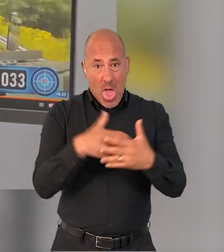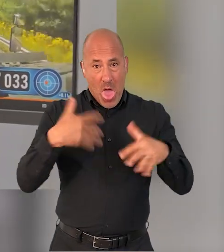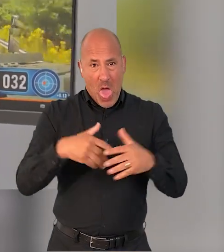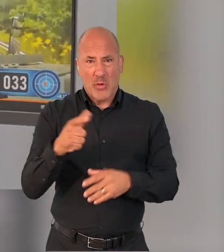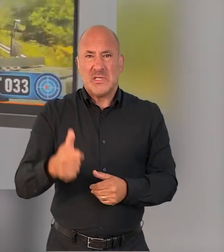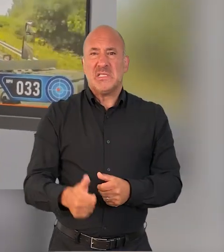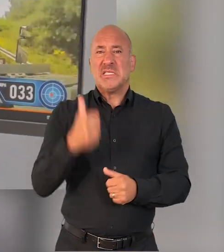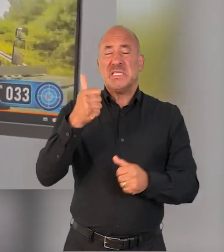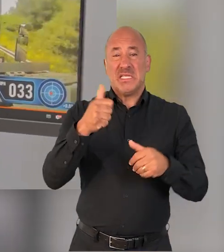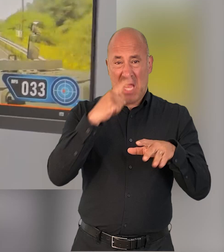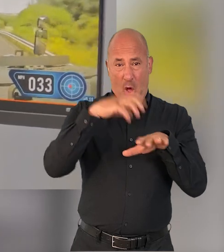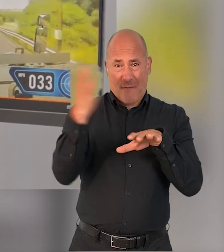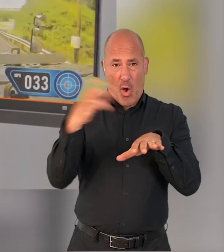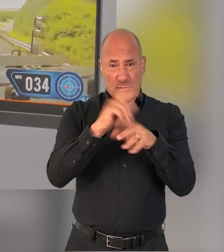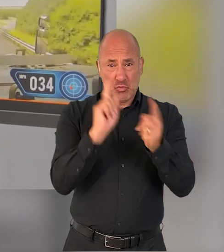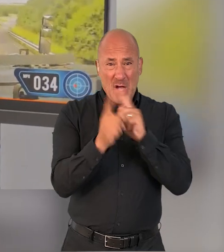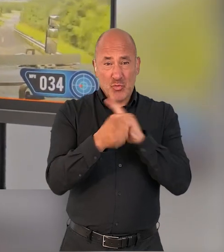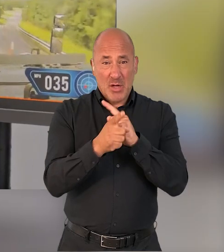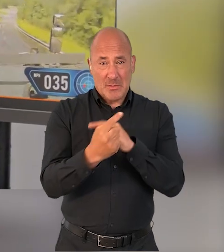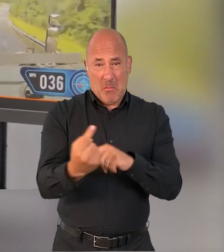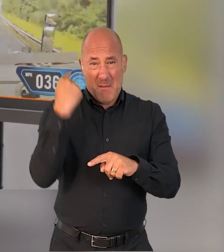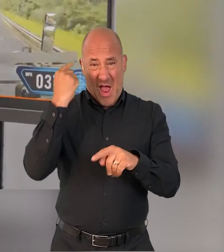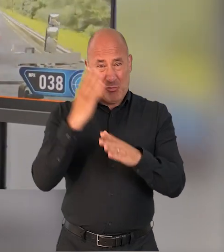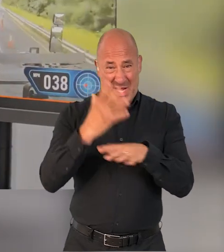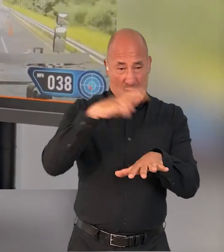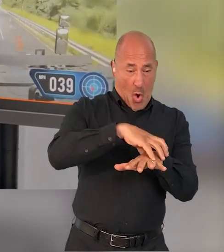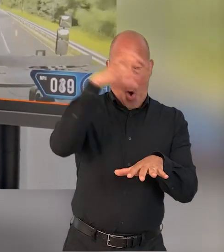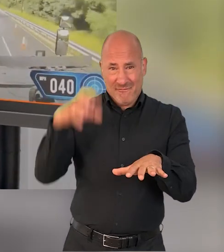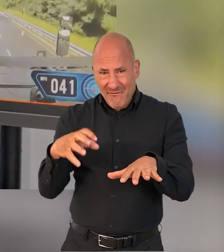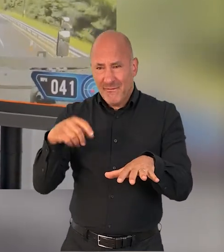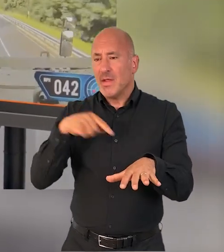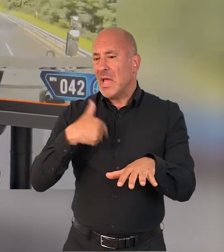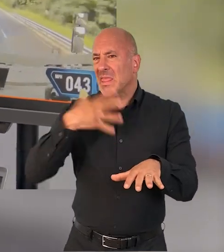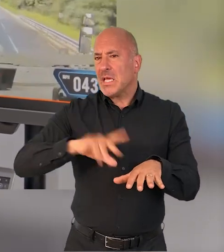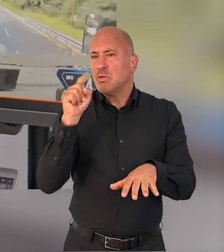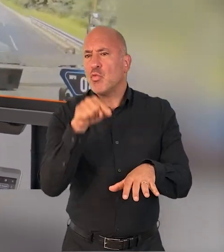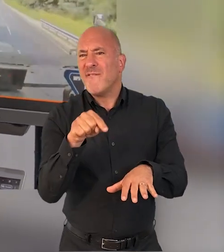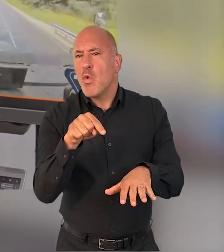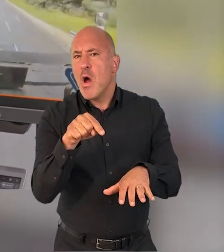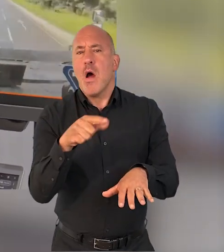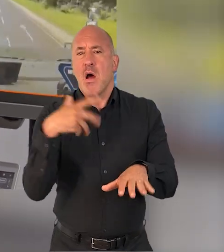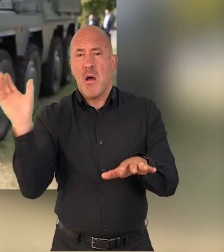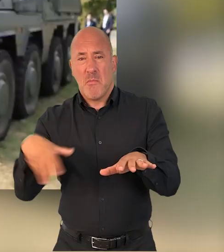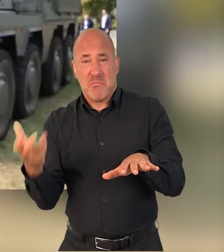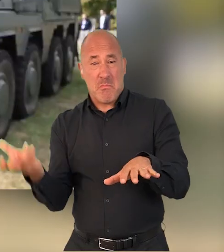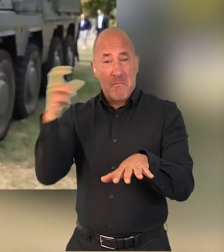The big factor of it is it's all modular. So the back of the vehicle literally just lifts off and then mission